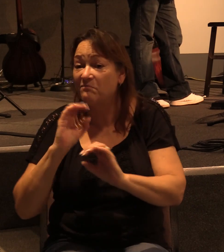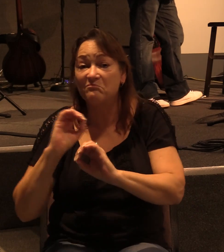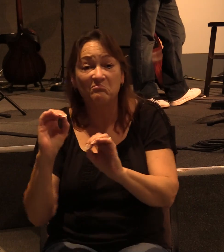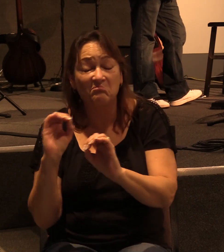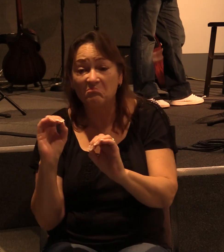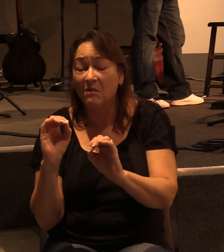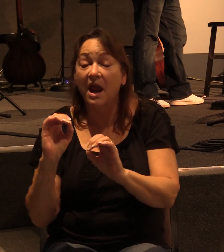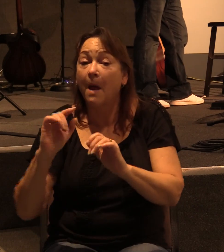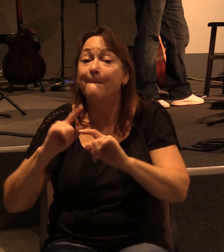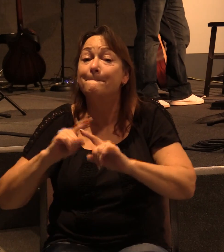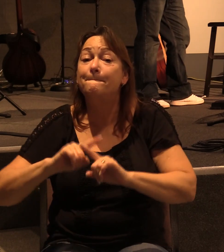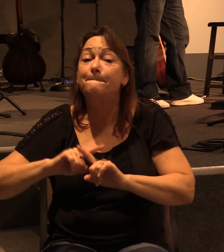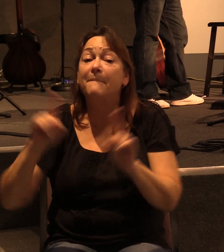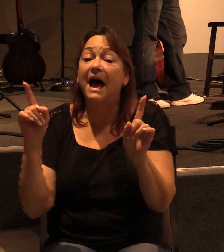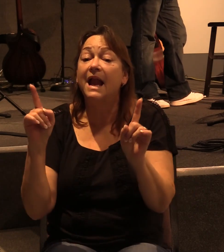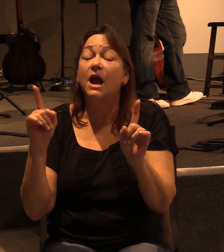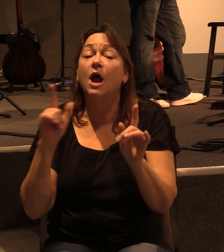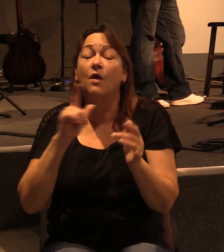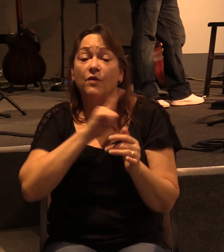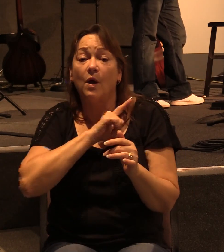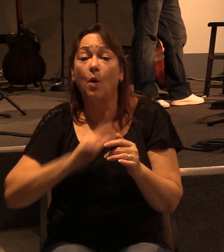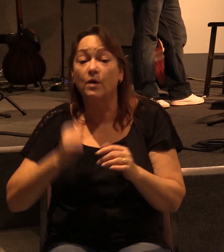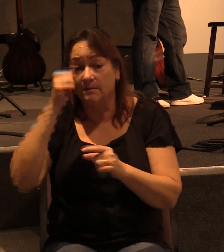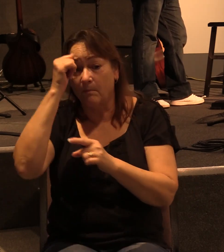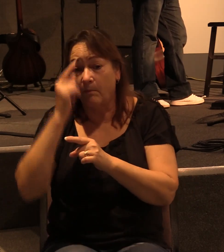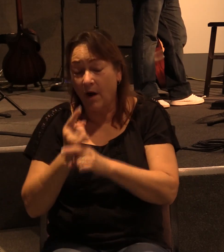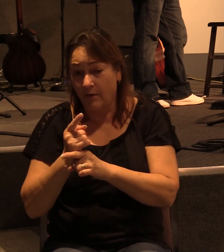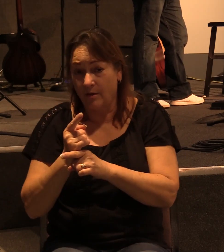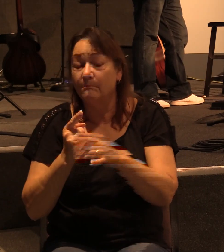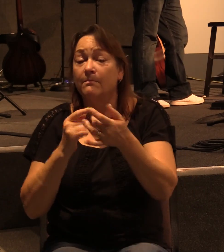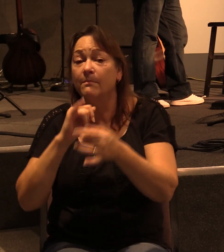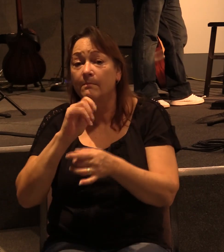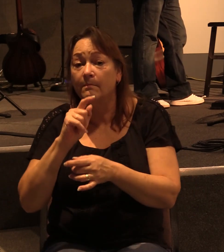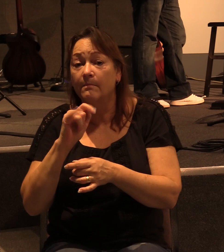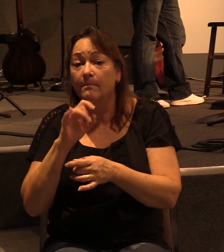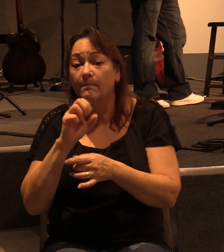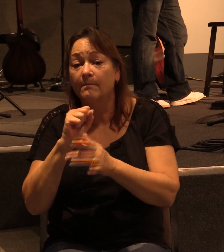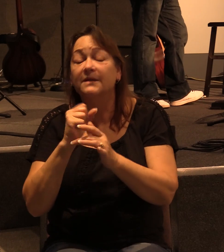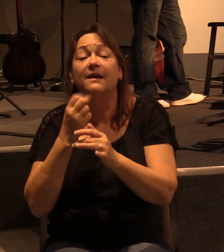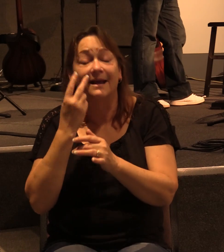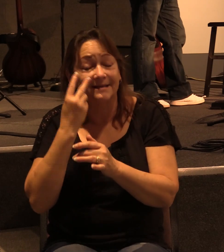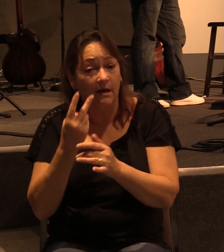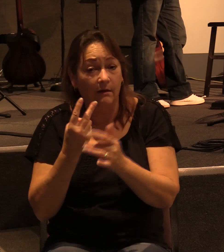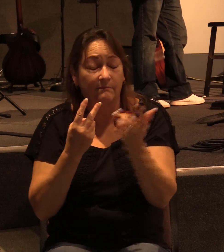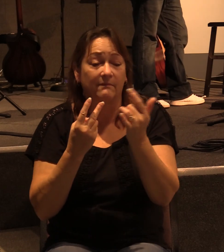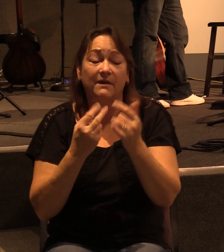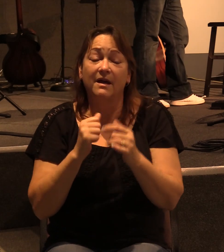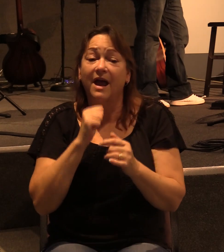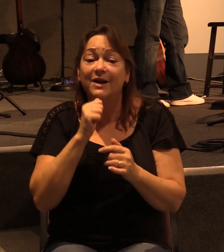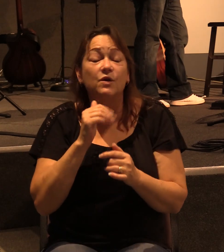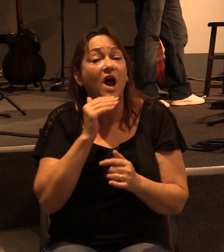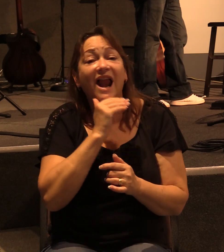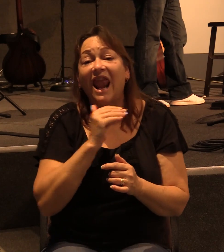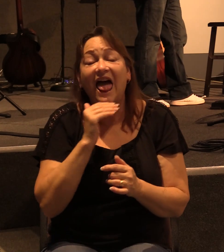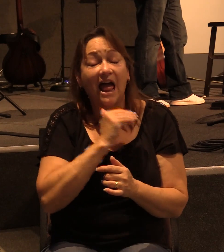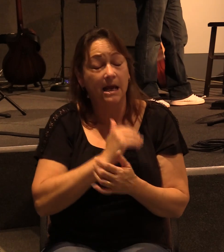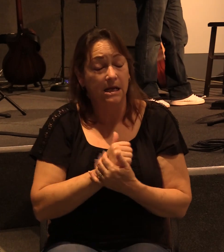Now concerning the things which I write to you, indeed, before God, I do not lie.